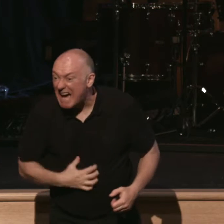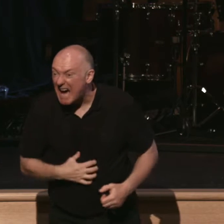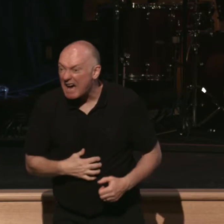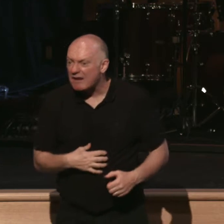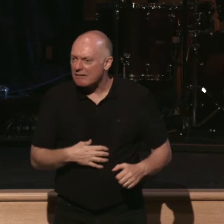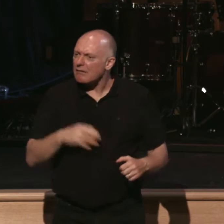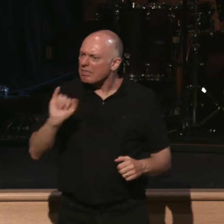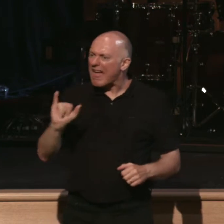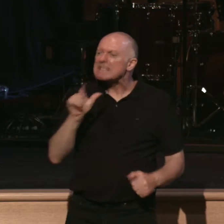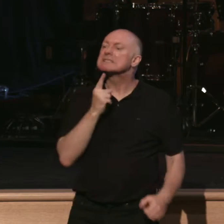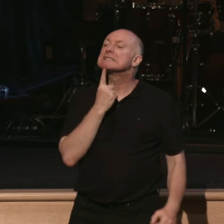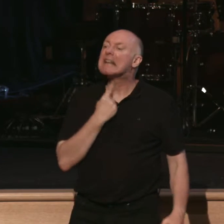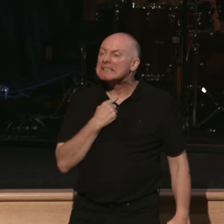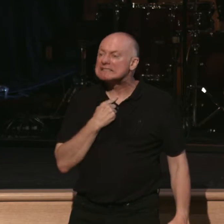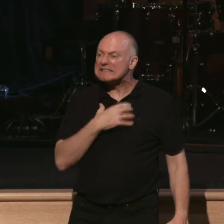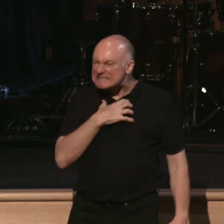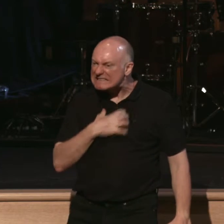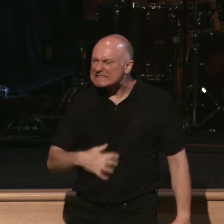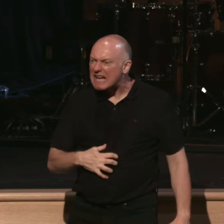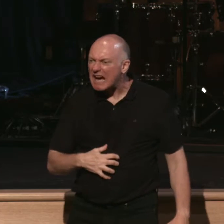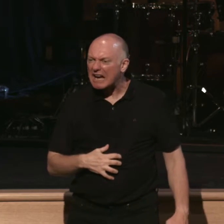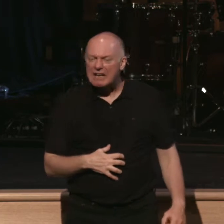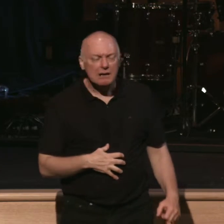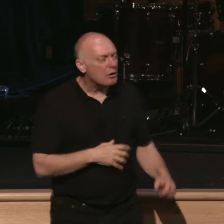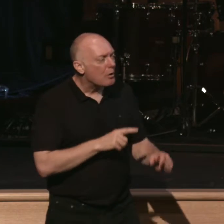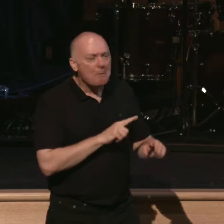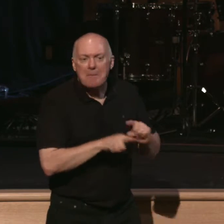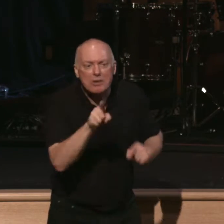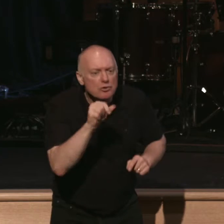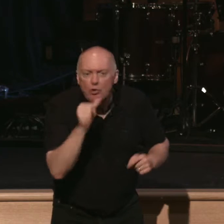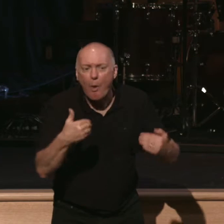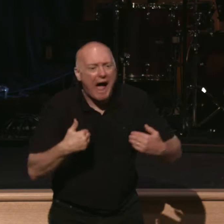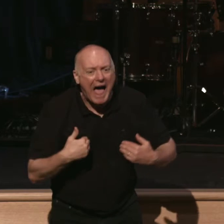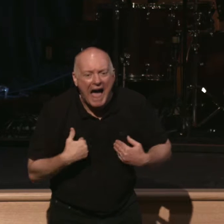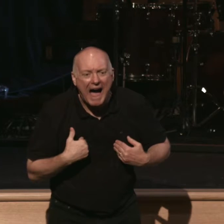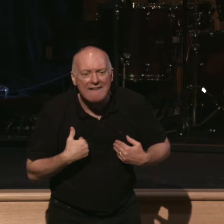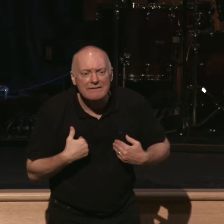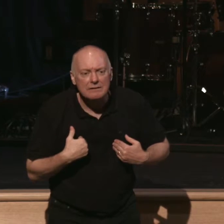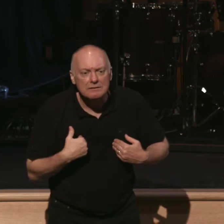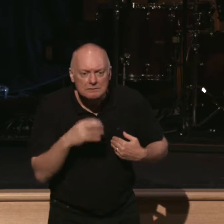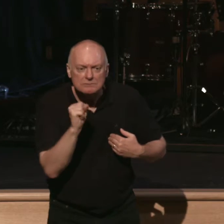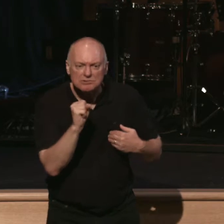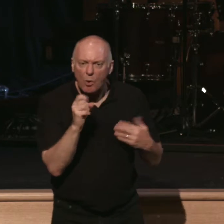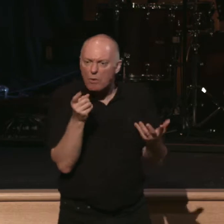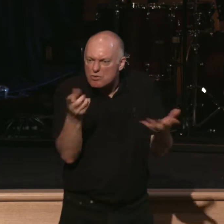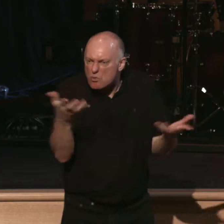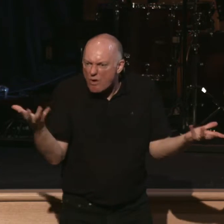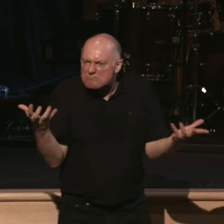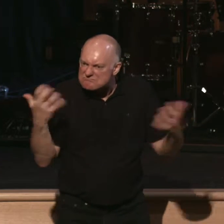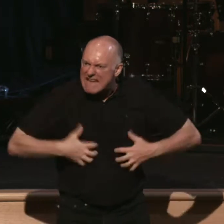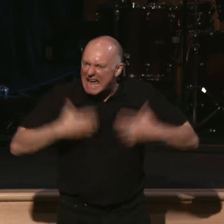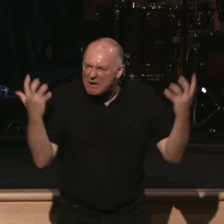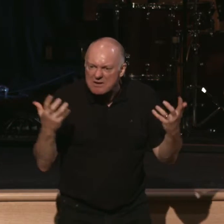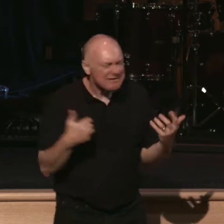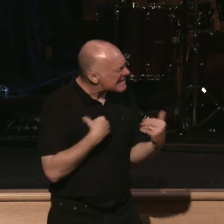lust. You desire. And you don't have. So you murder. You get angry. You